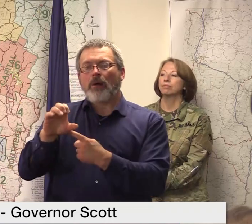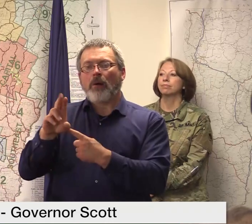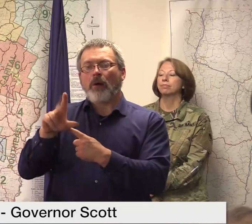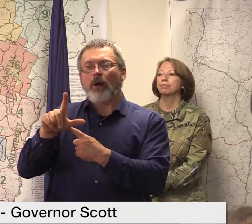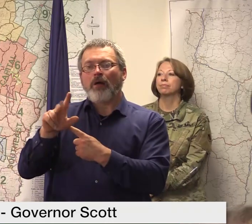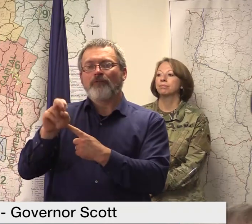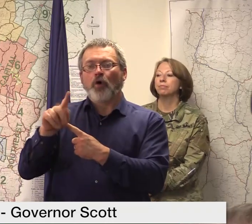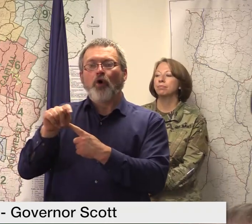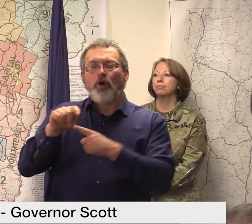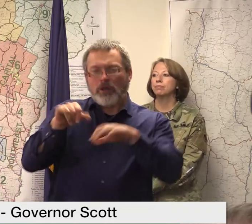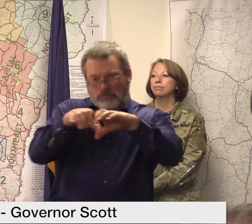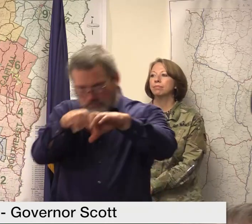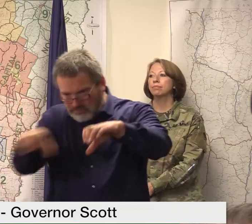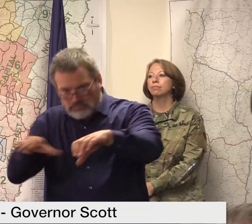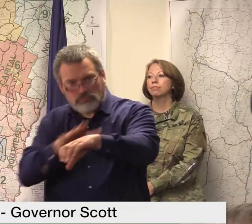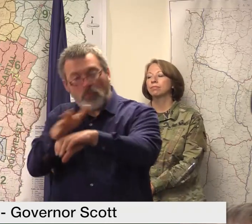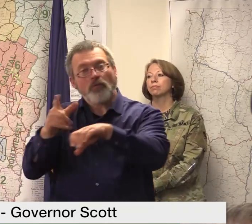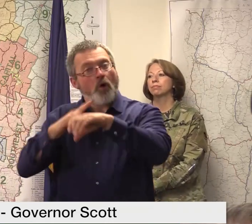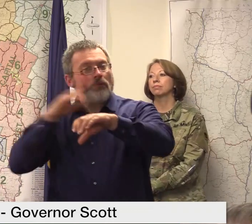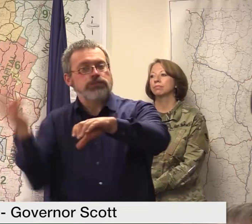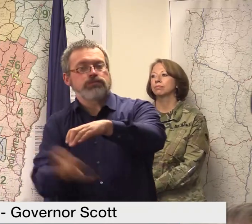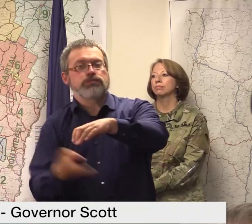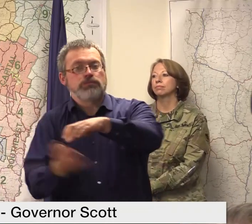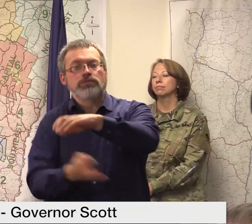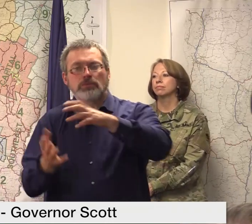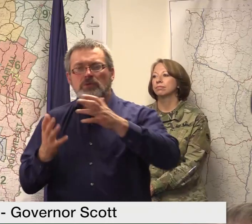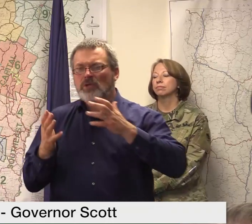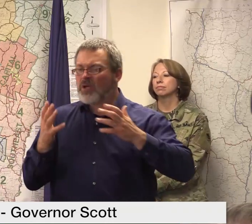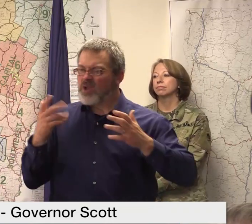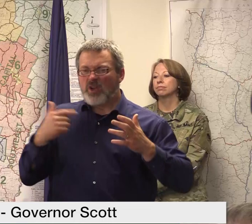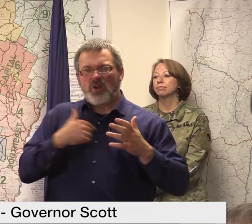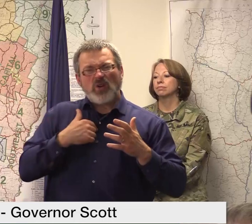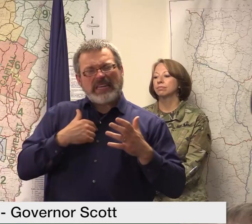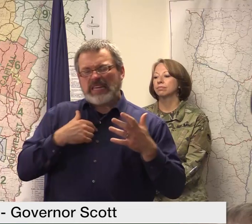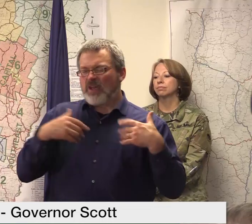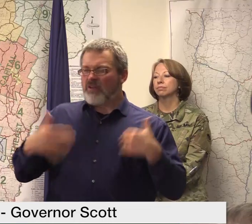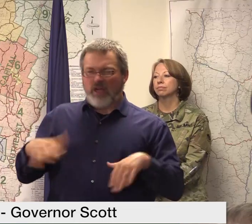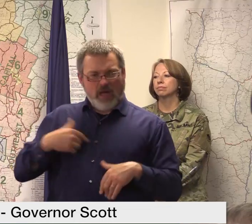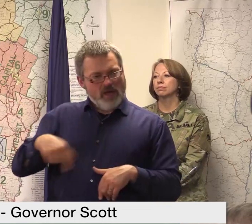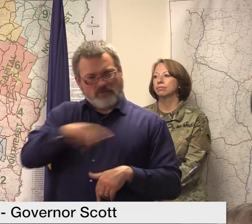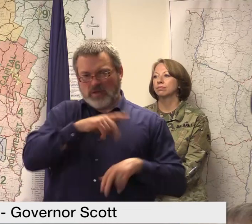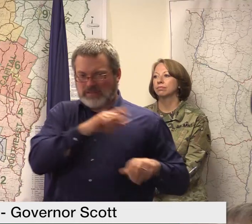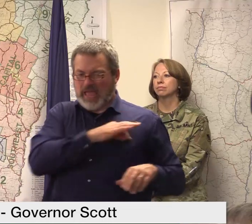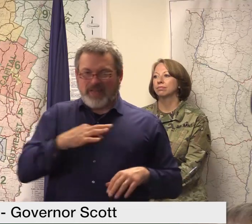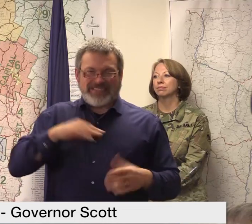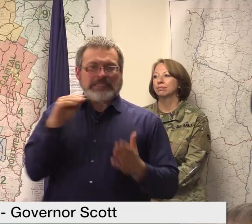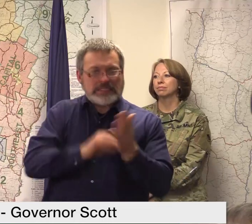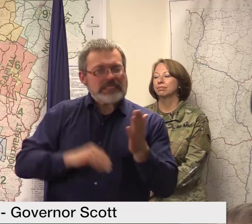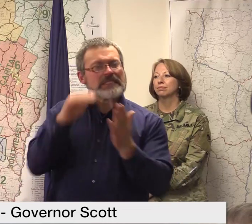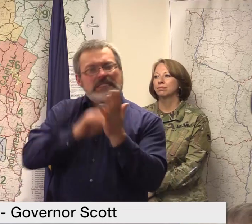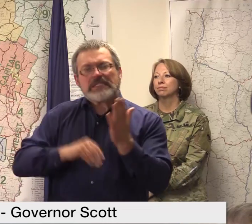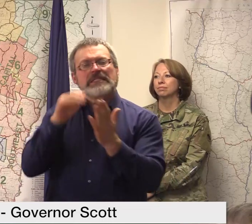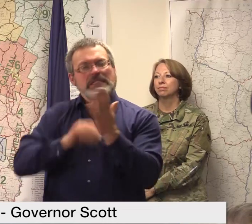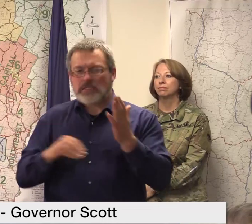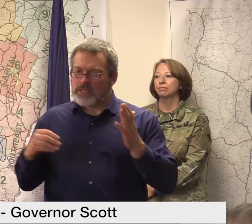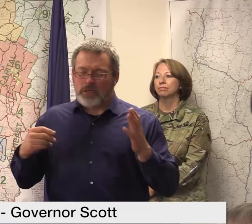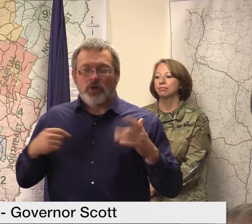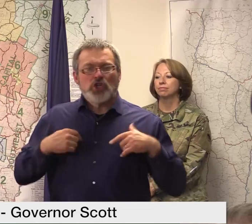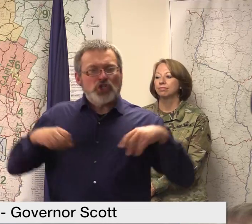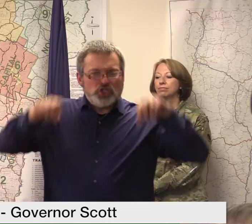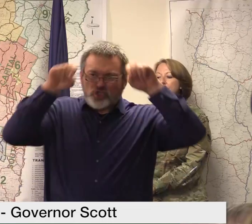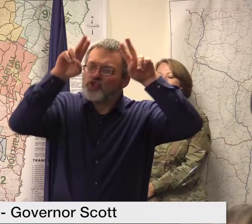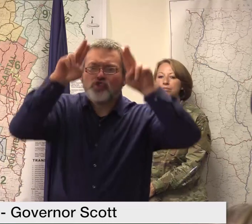reauthorization and we apply for these on a routine basis we are very aggressive about applying for grants that are available